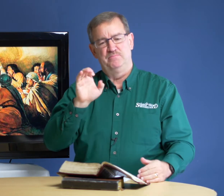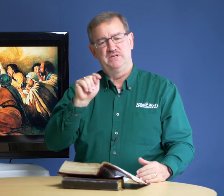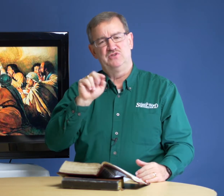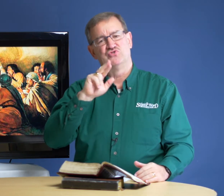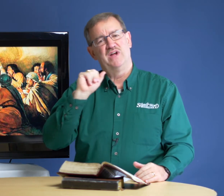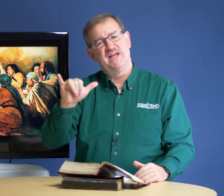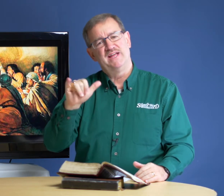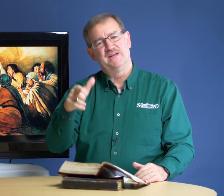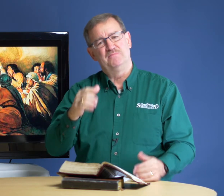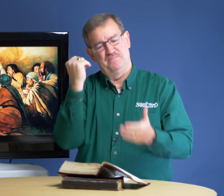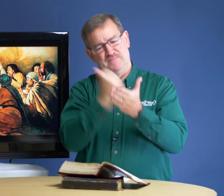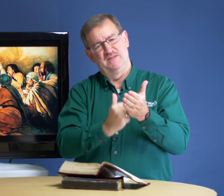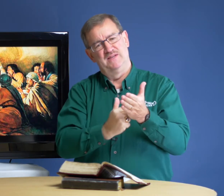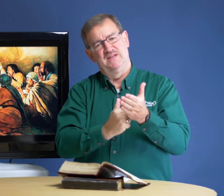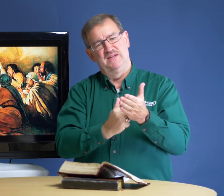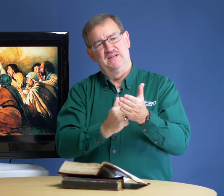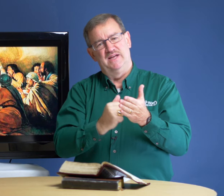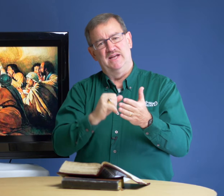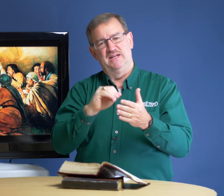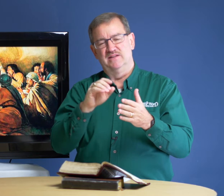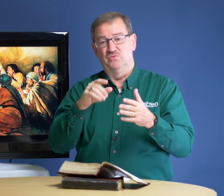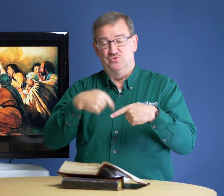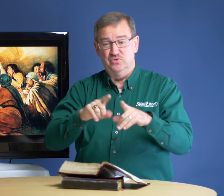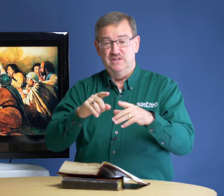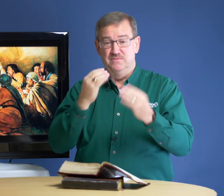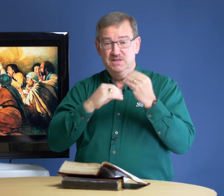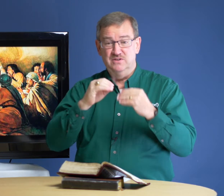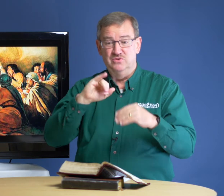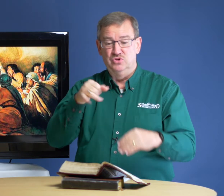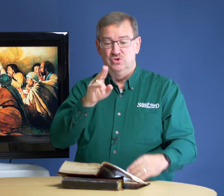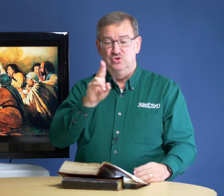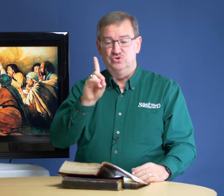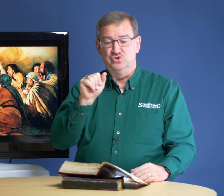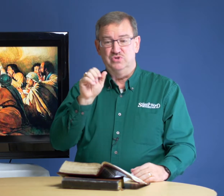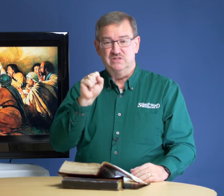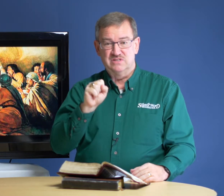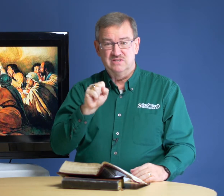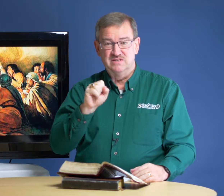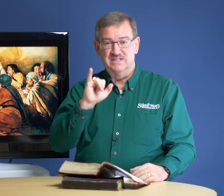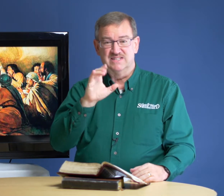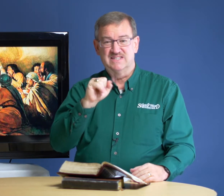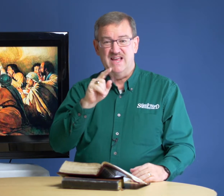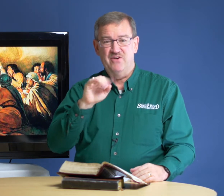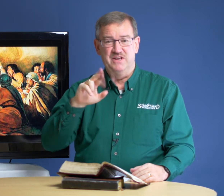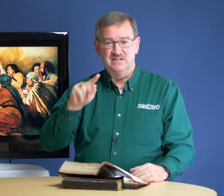betray him. And during the meal, Judas Iscariot,